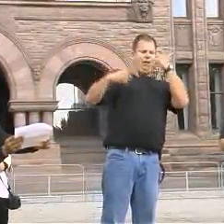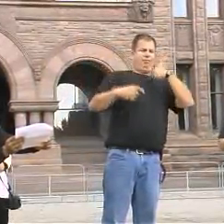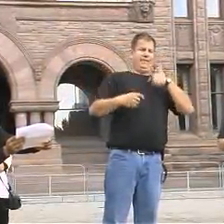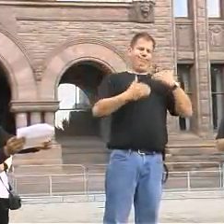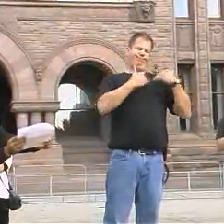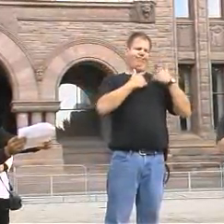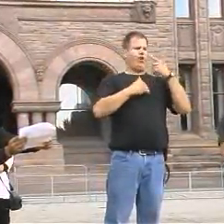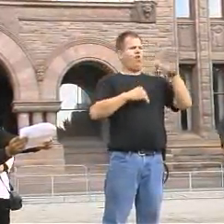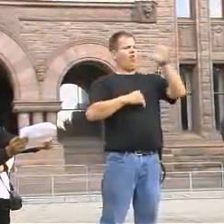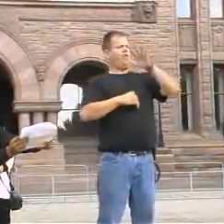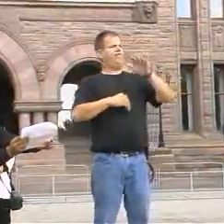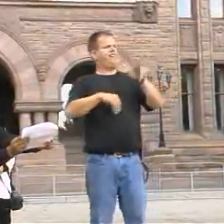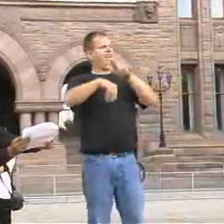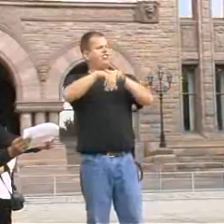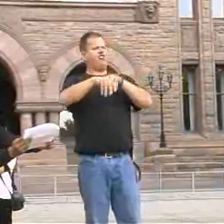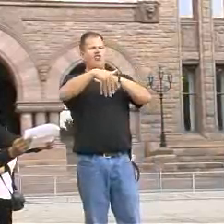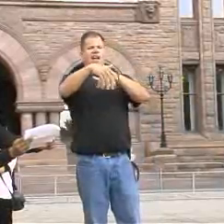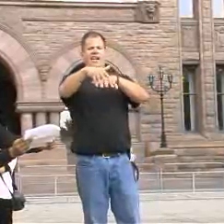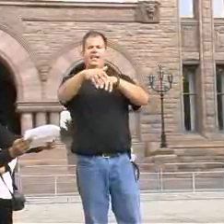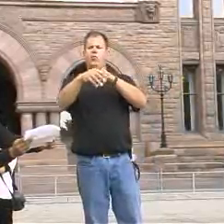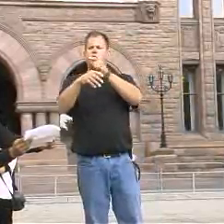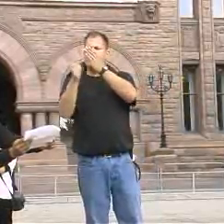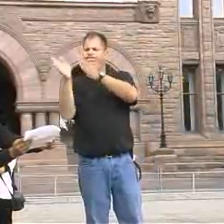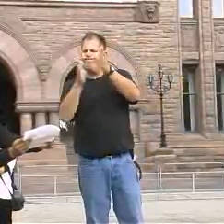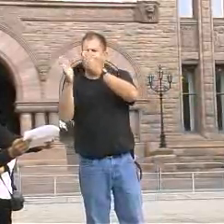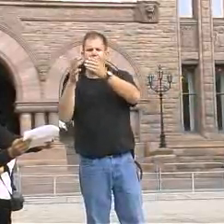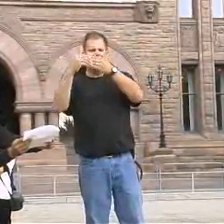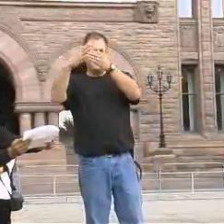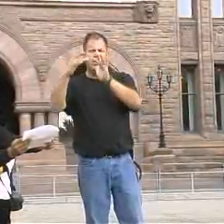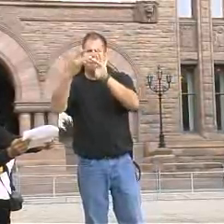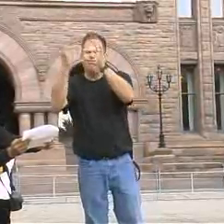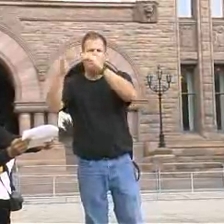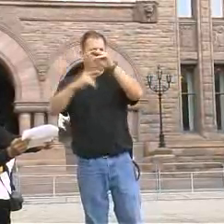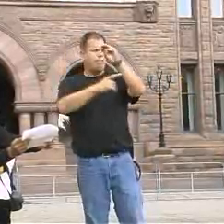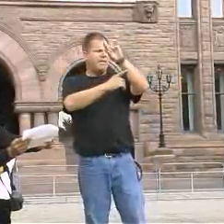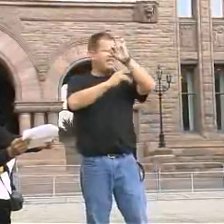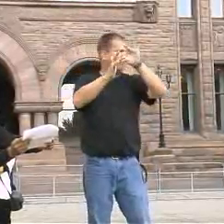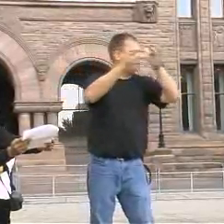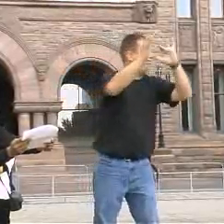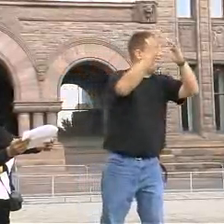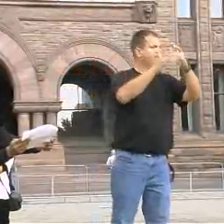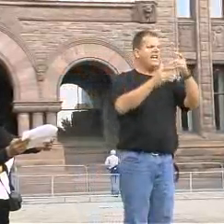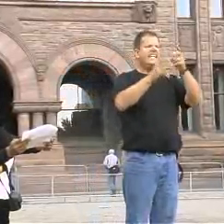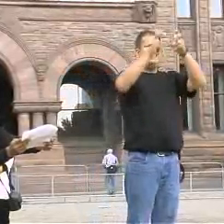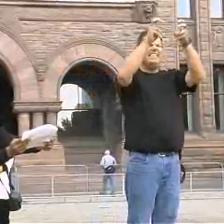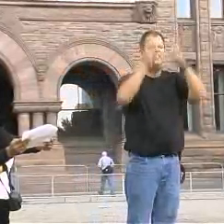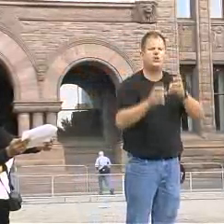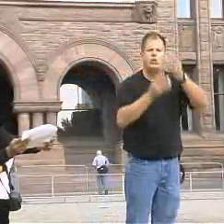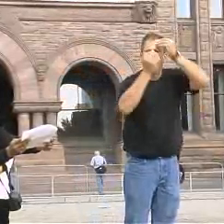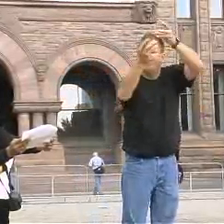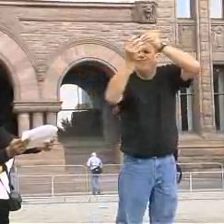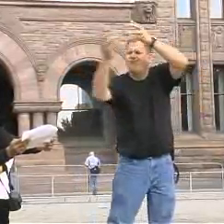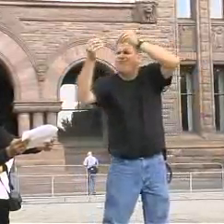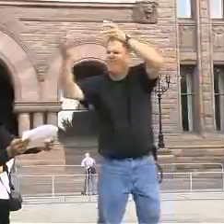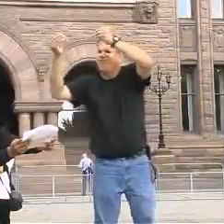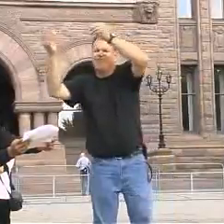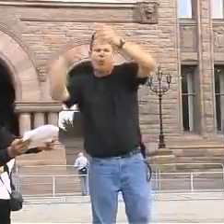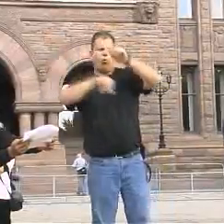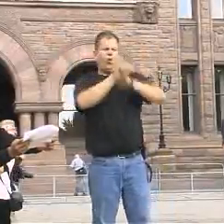People across Canada have been contacting me because I have been responsible for contacting the media and the leaders, getting